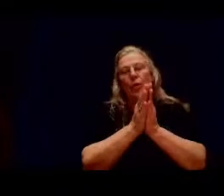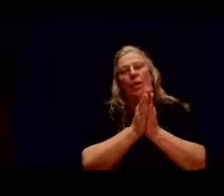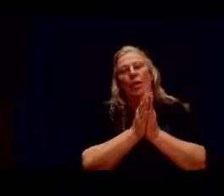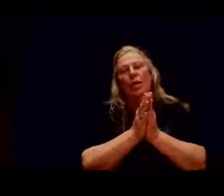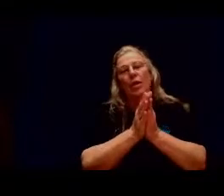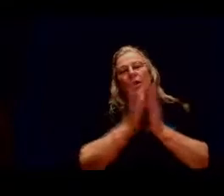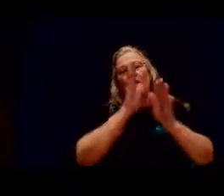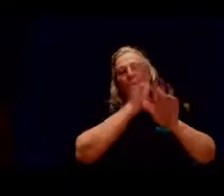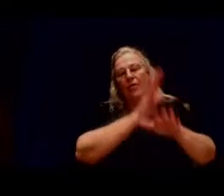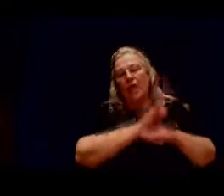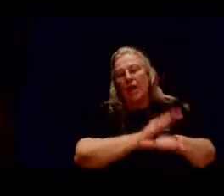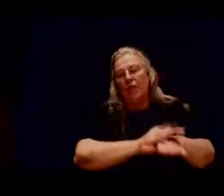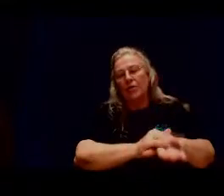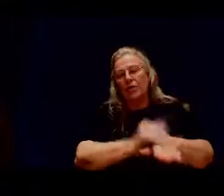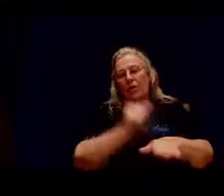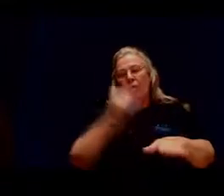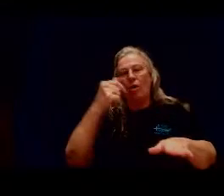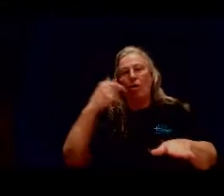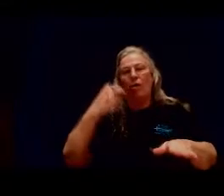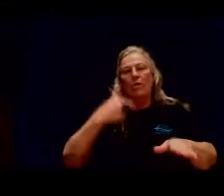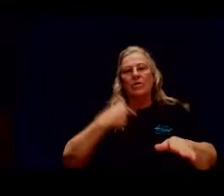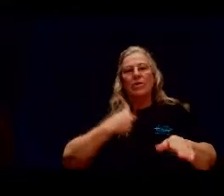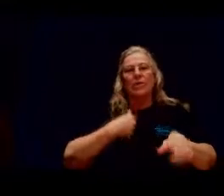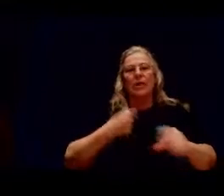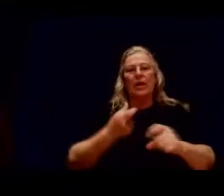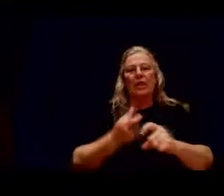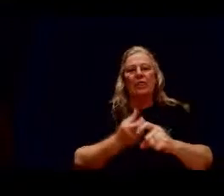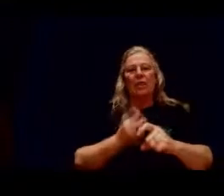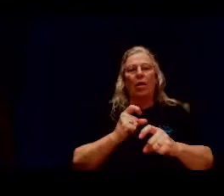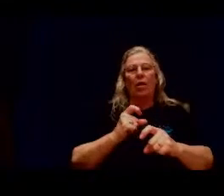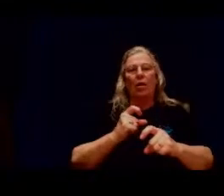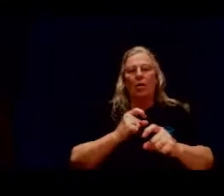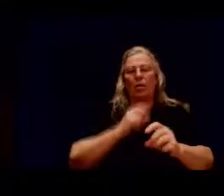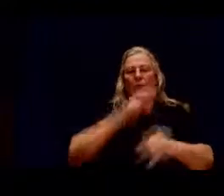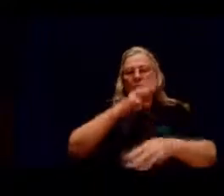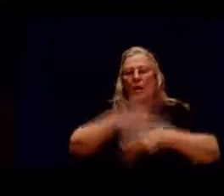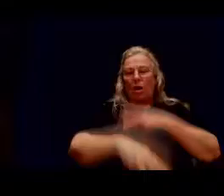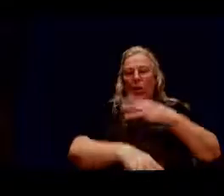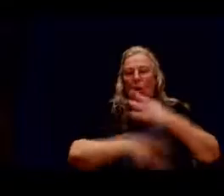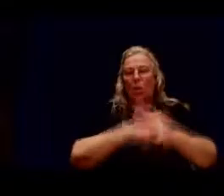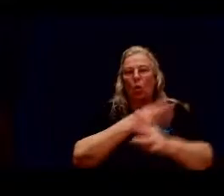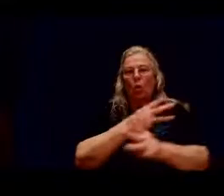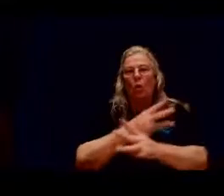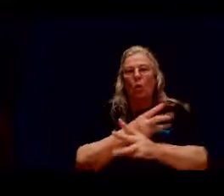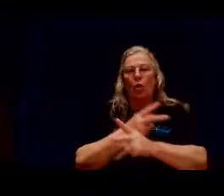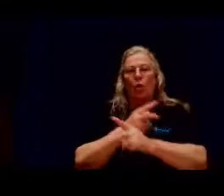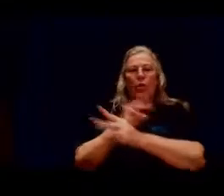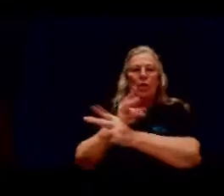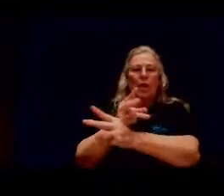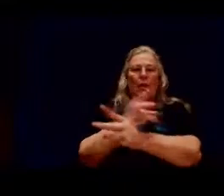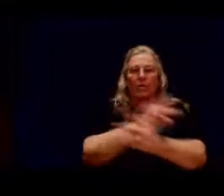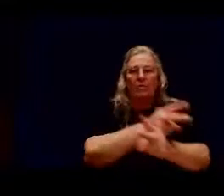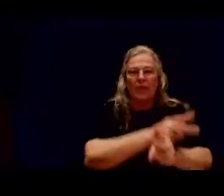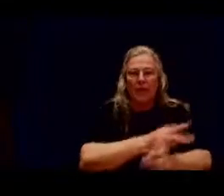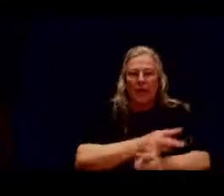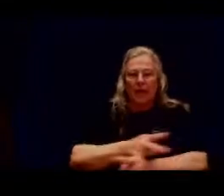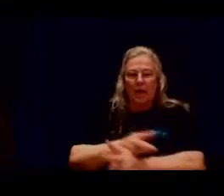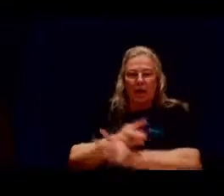prayer sweet that calls me from a world of care